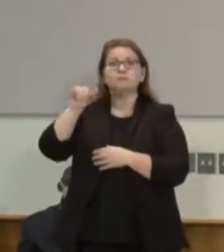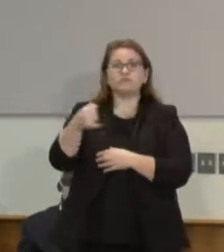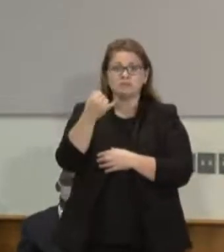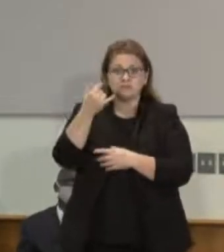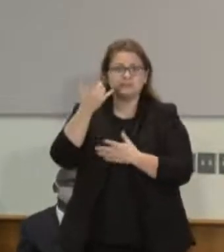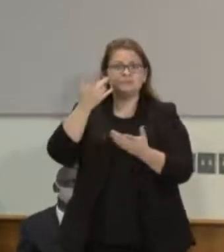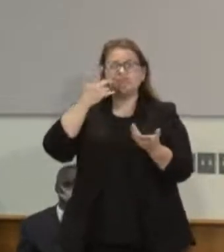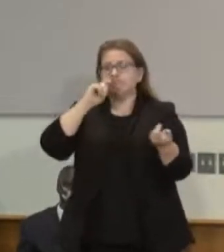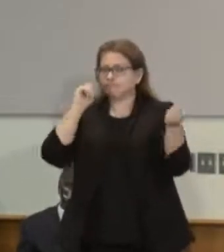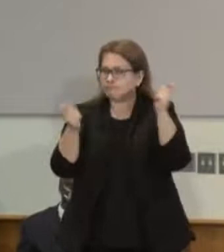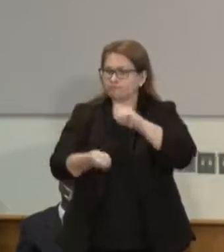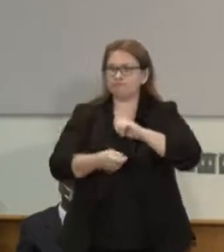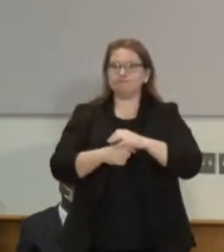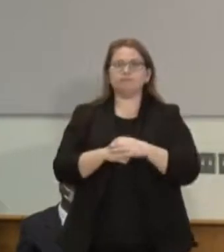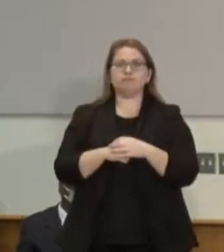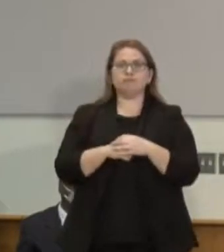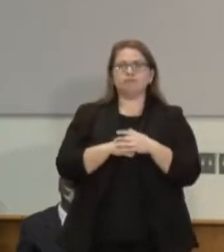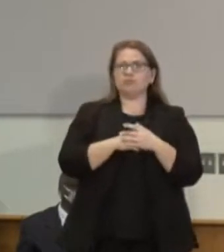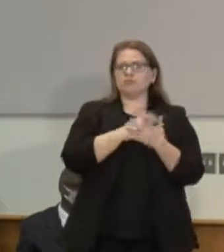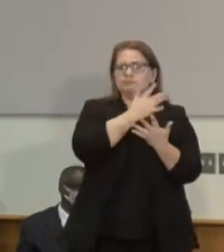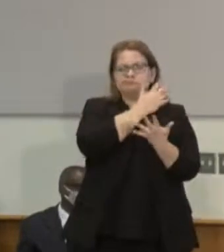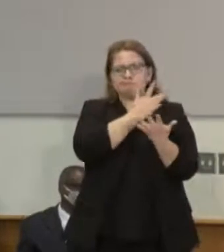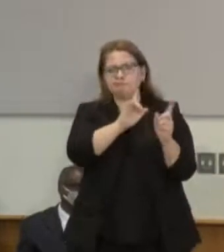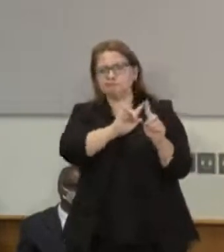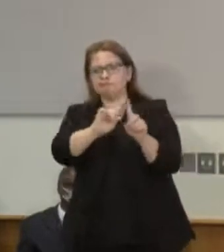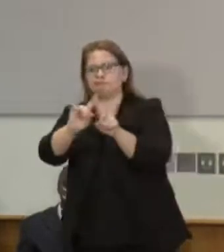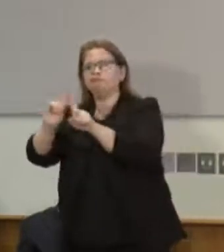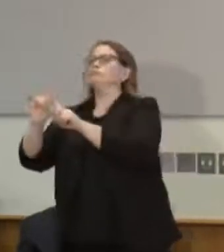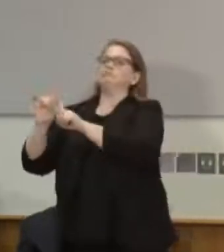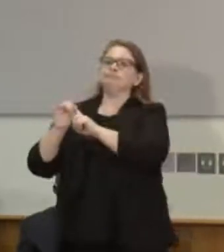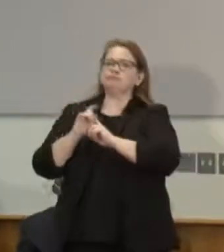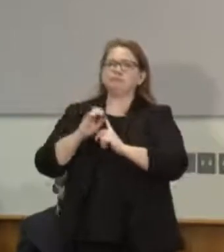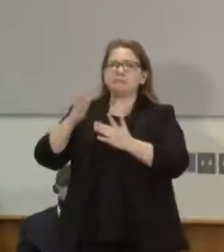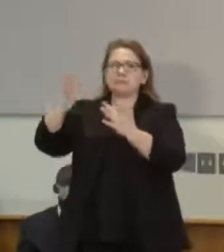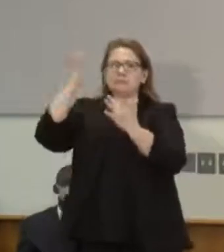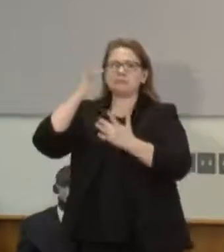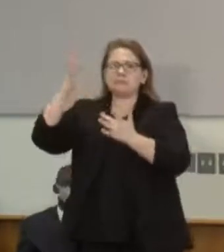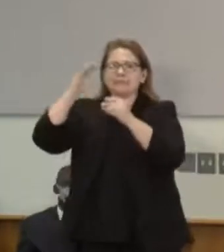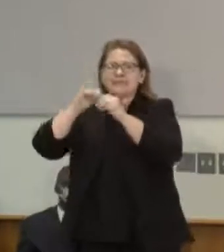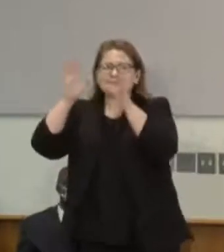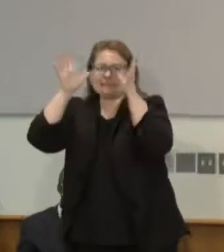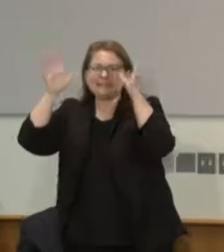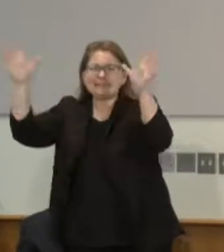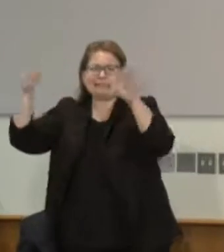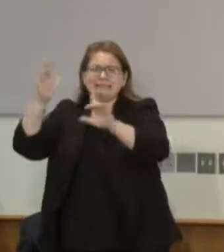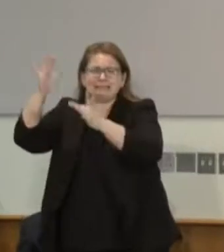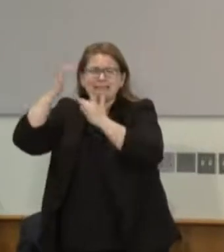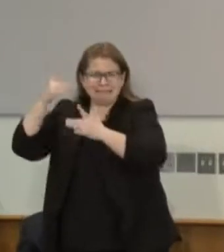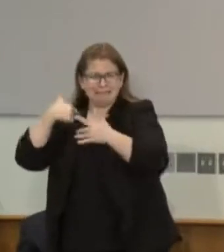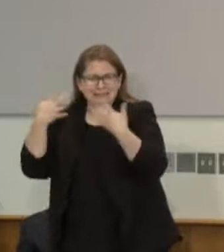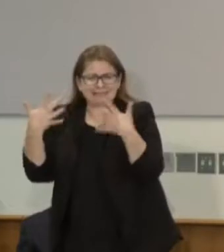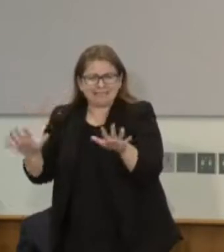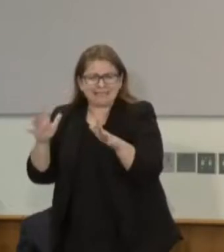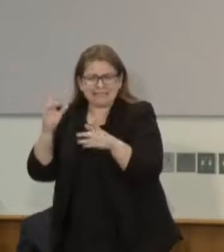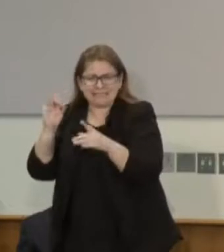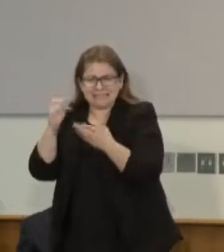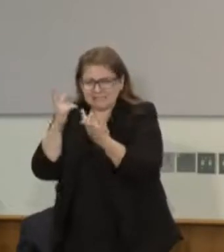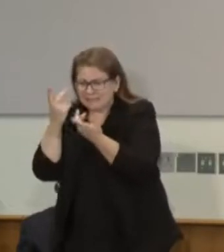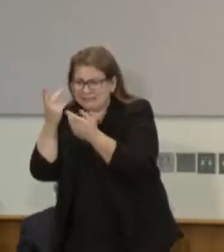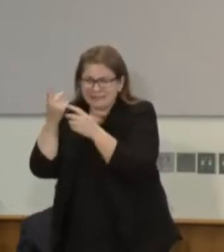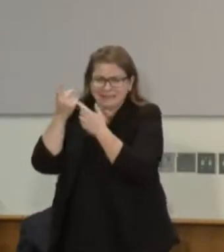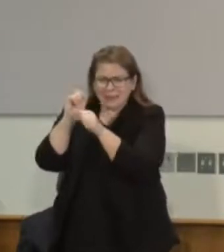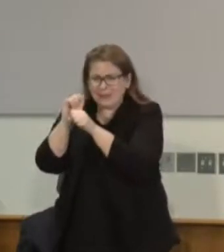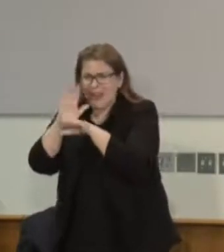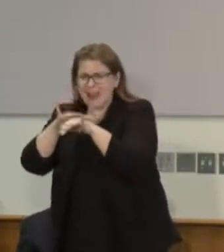chronic wasting disease in deer to understand how these all, they work. These communities, this community that sits in front of you is who Minnesota